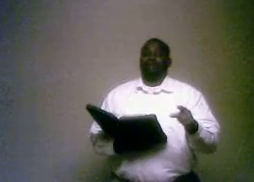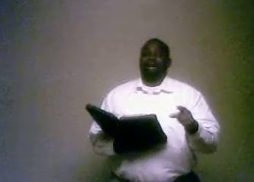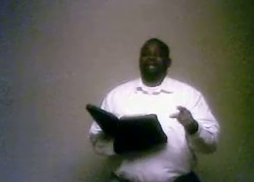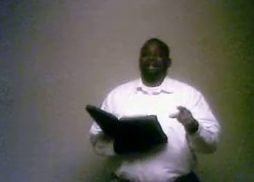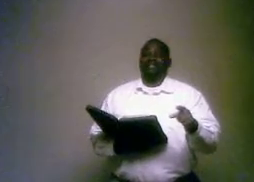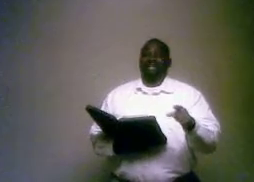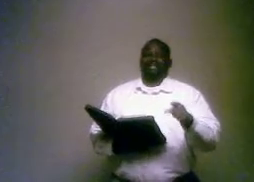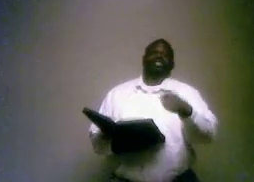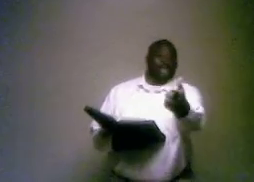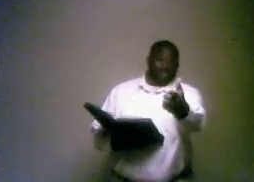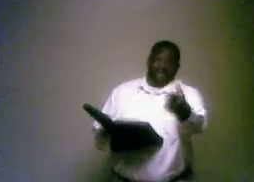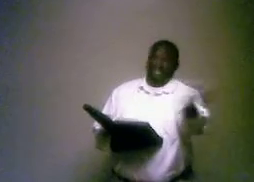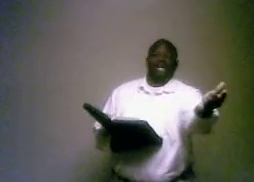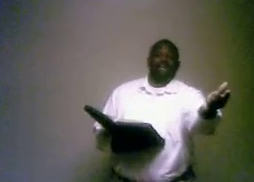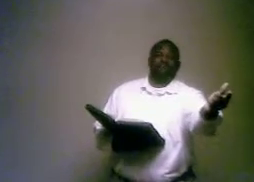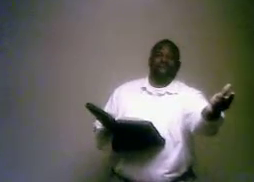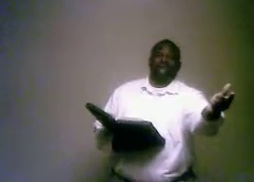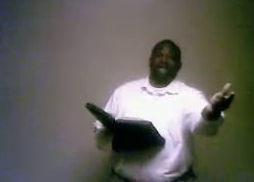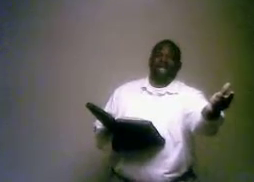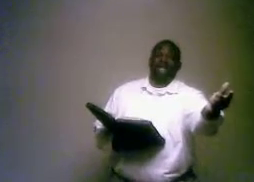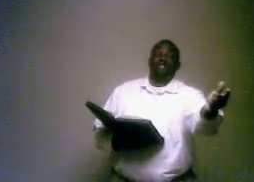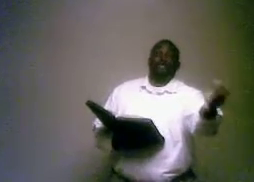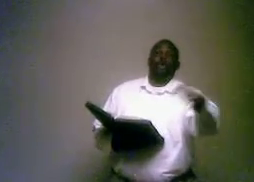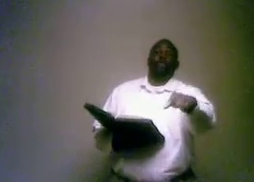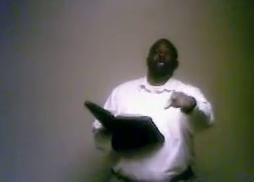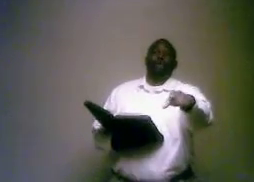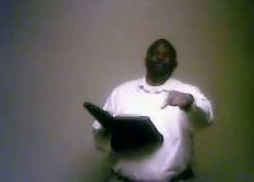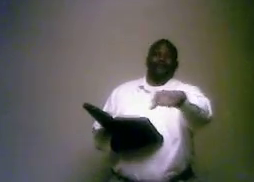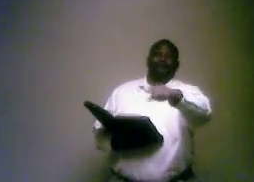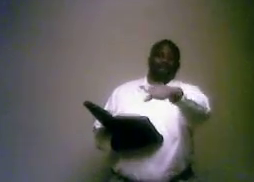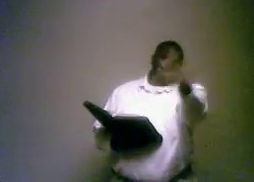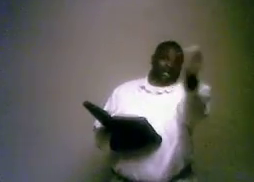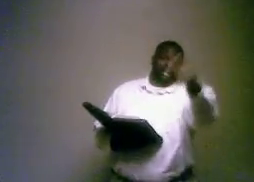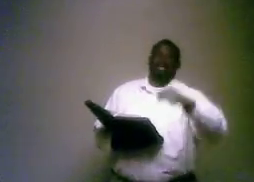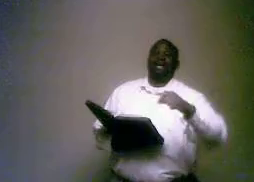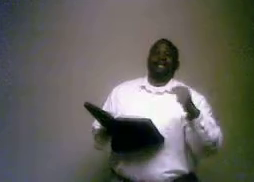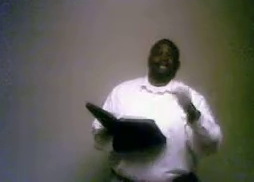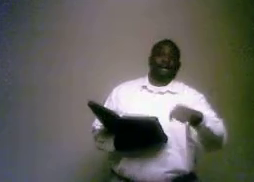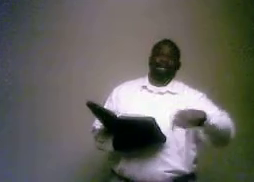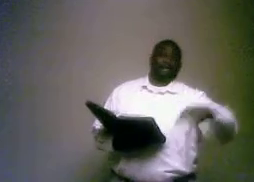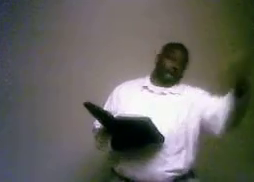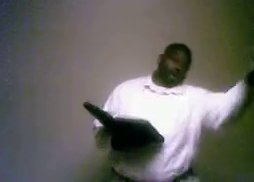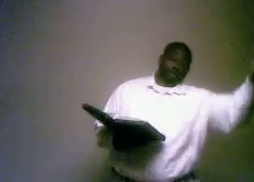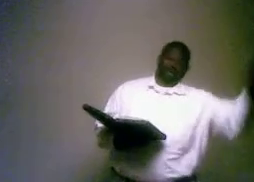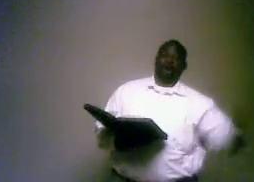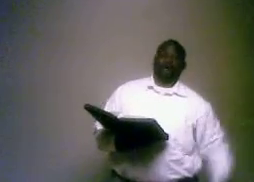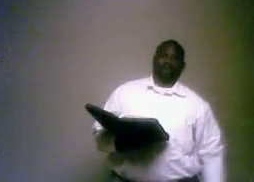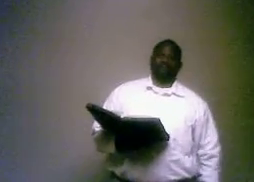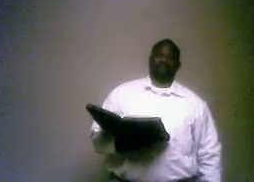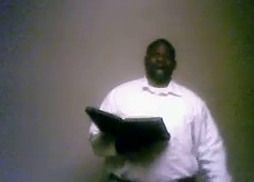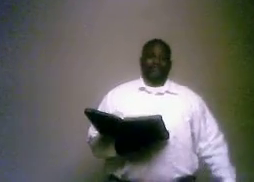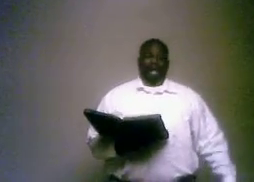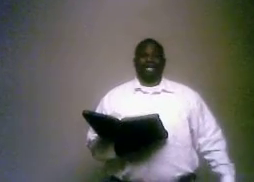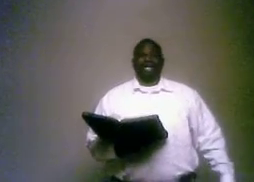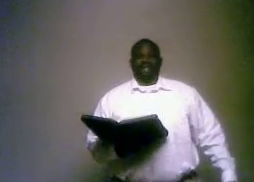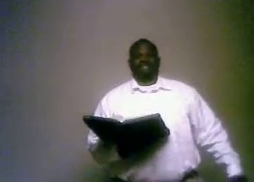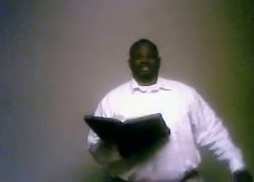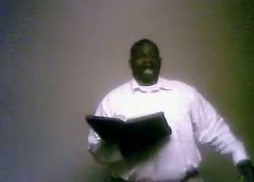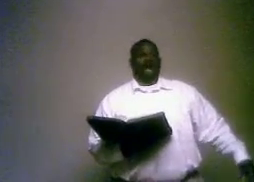baptized. Jesus said you have to be baptized. So, who are you, Reverend McGillicuddy, to get up there and say, oh, well, you don't have to be baptized. That's just an outward